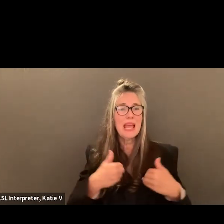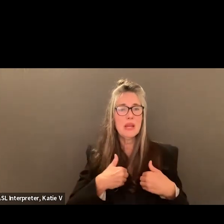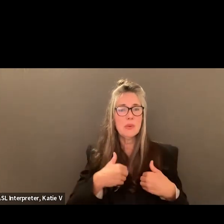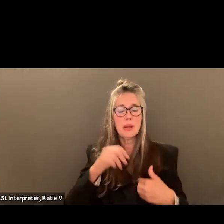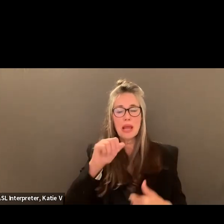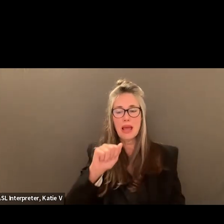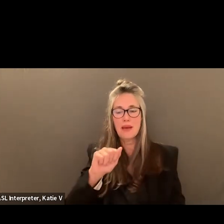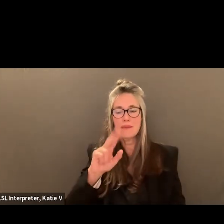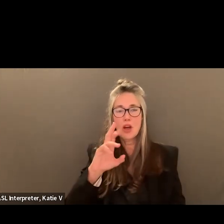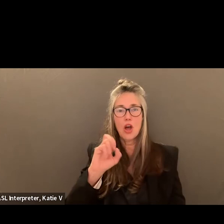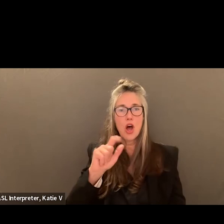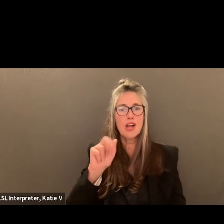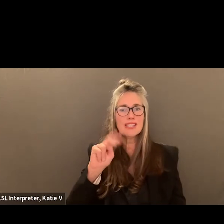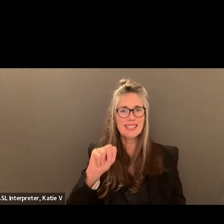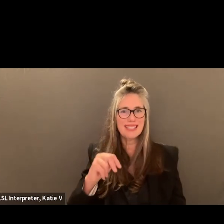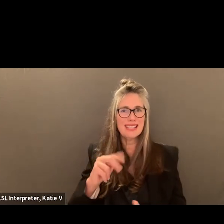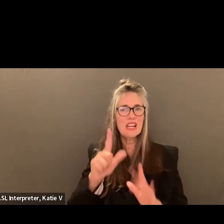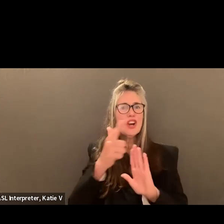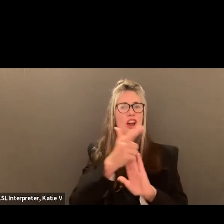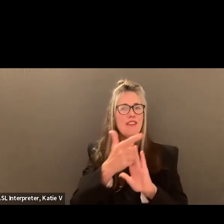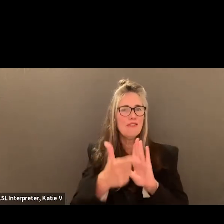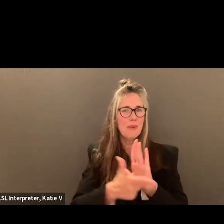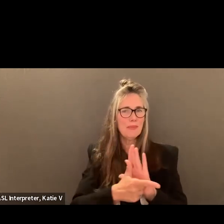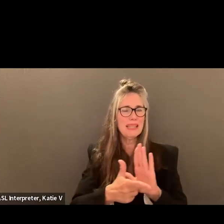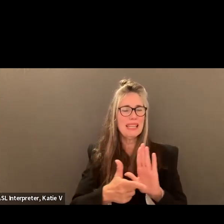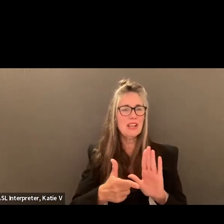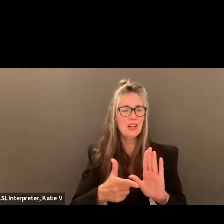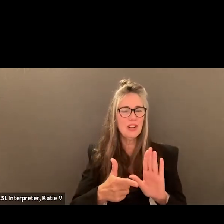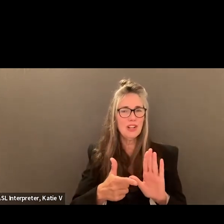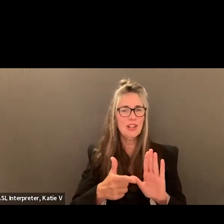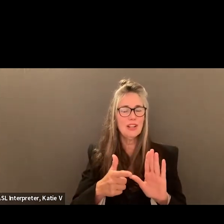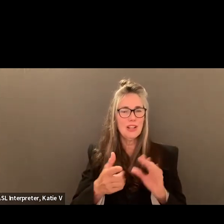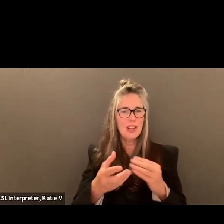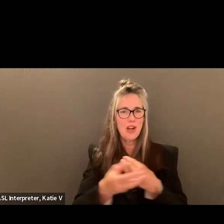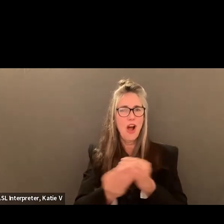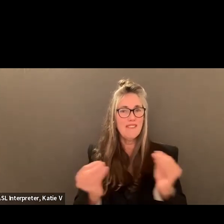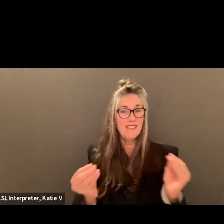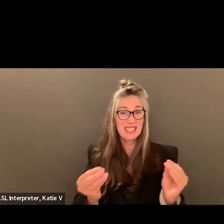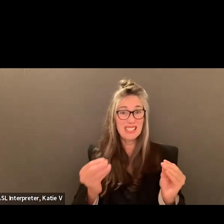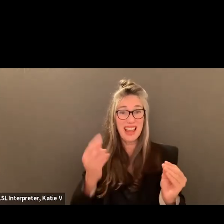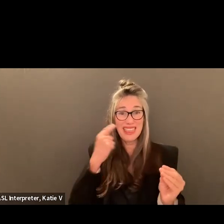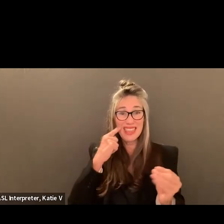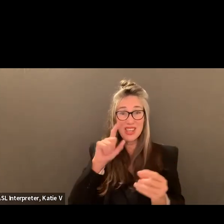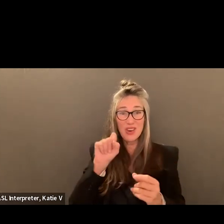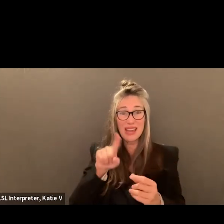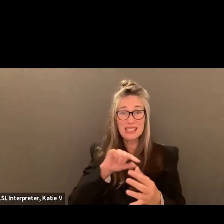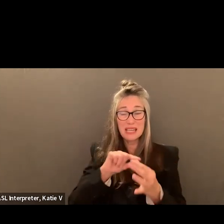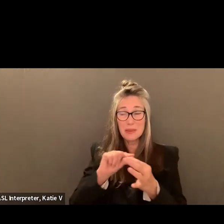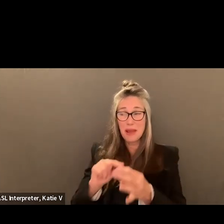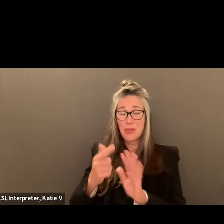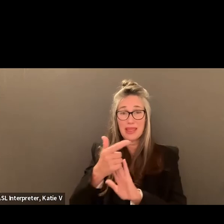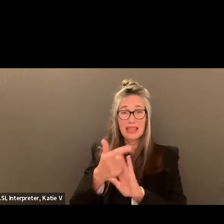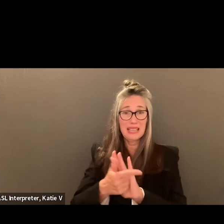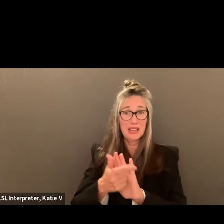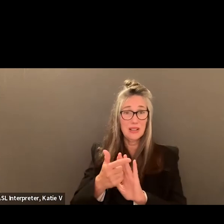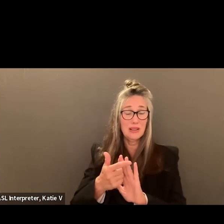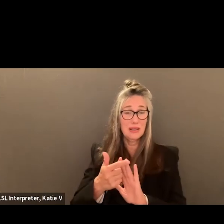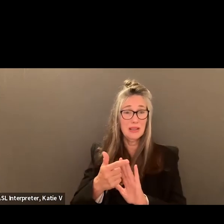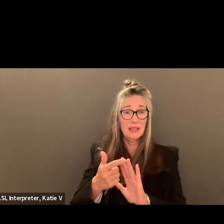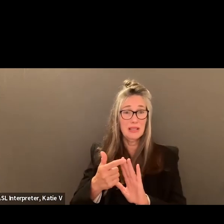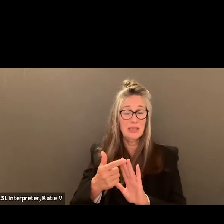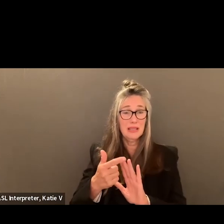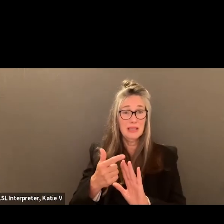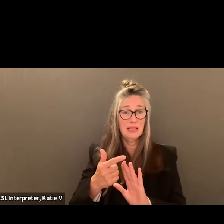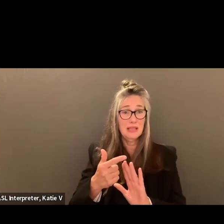here from our legal counsel's office, because now I think you're asking about this one. Ms. what I'm suggesting is